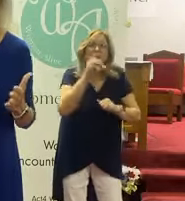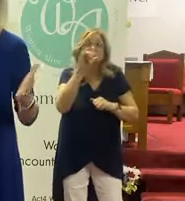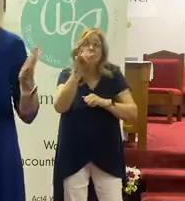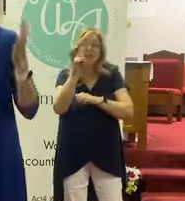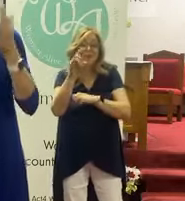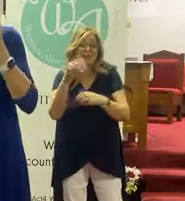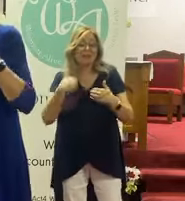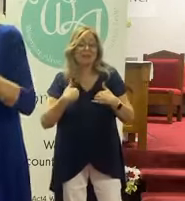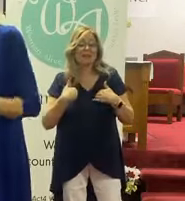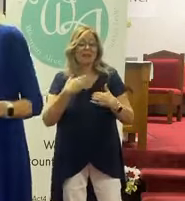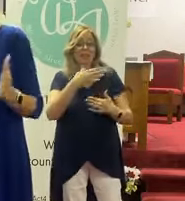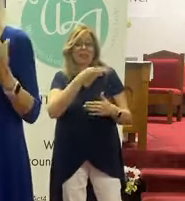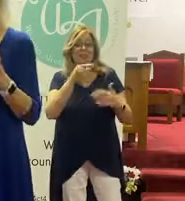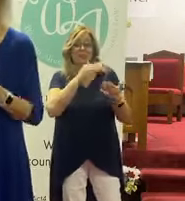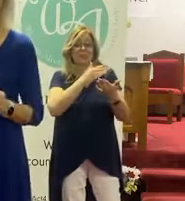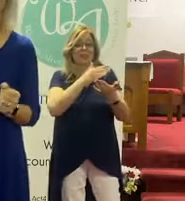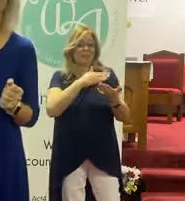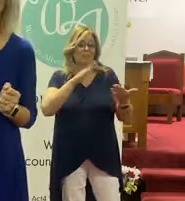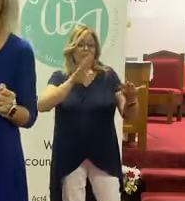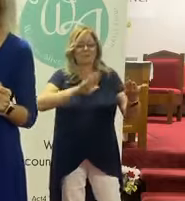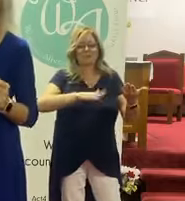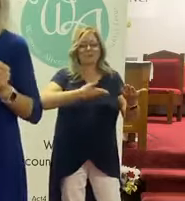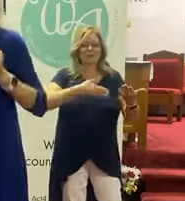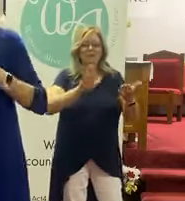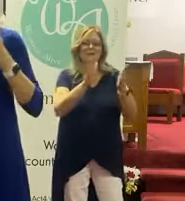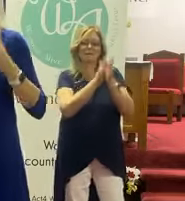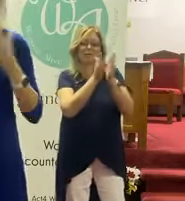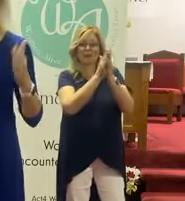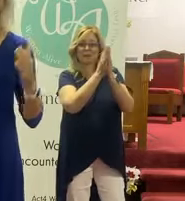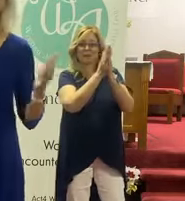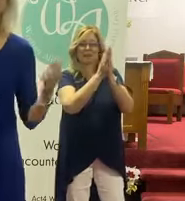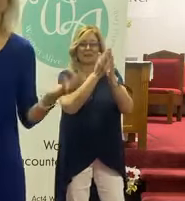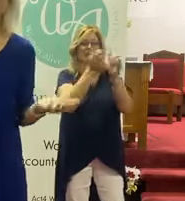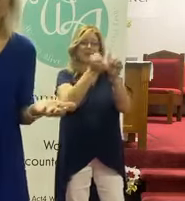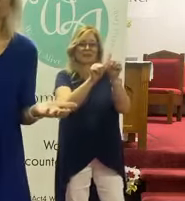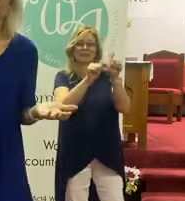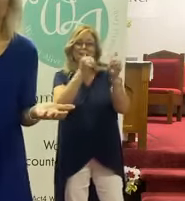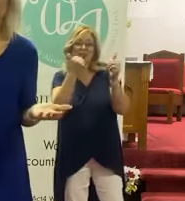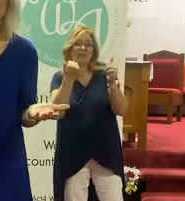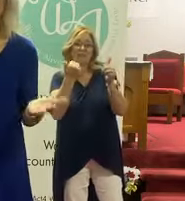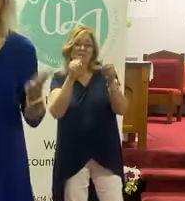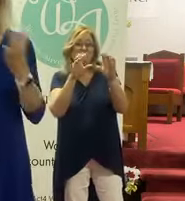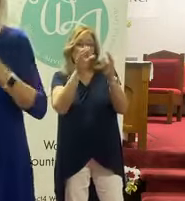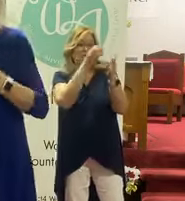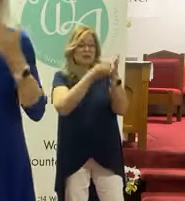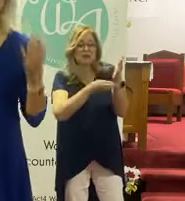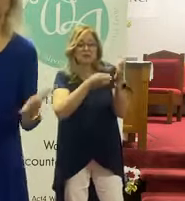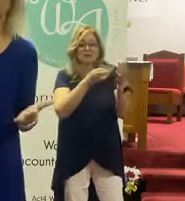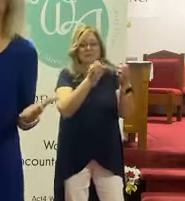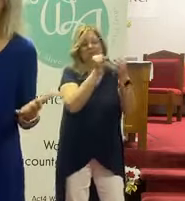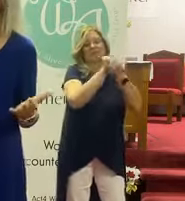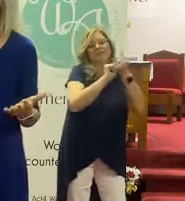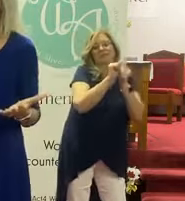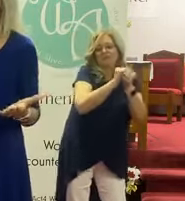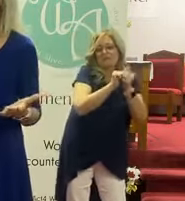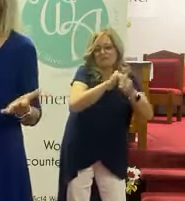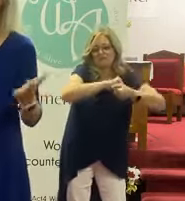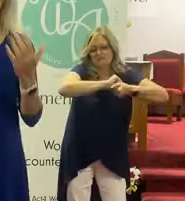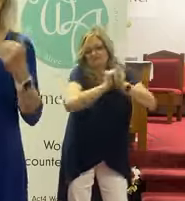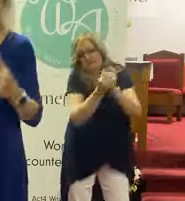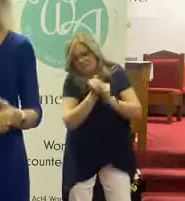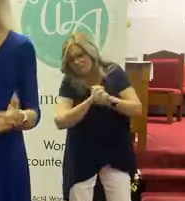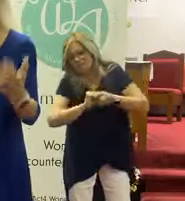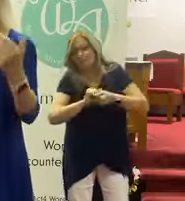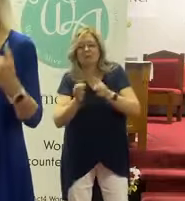had and then the praises that David had. And it's almost like every other chapter is either a struggle or a praise, right?